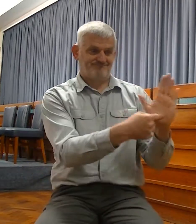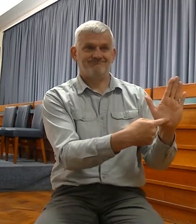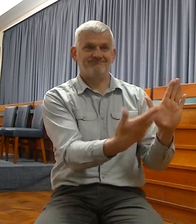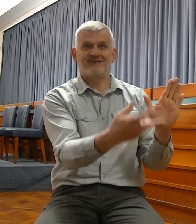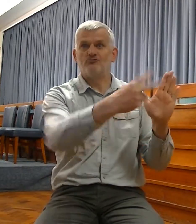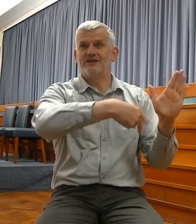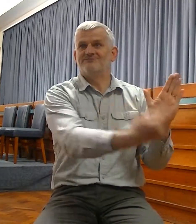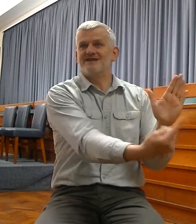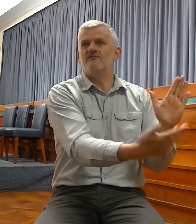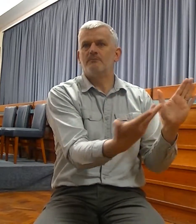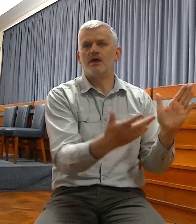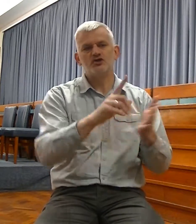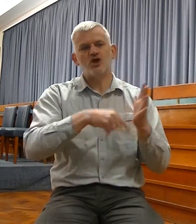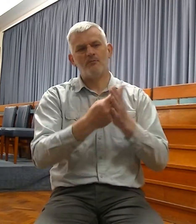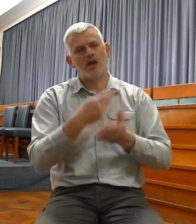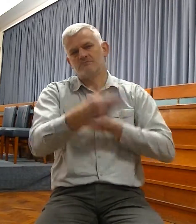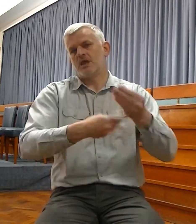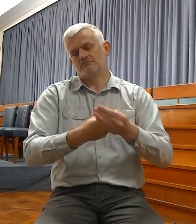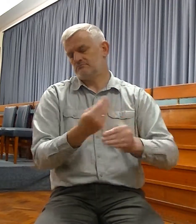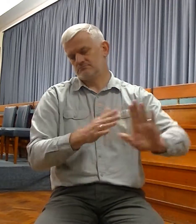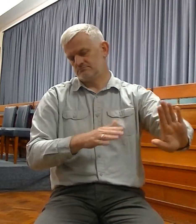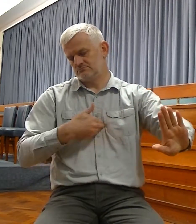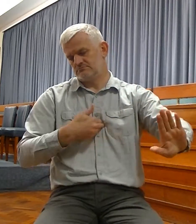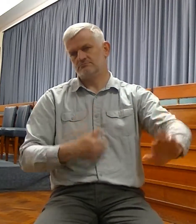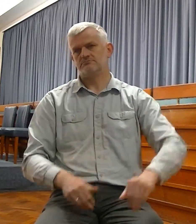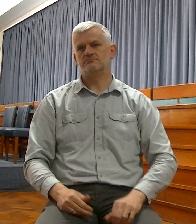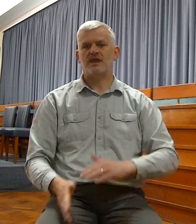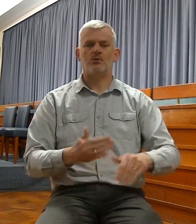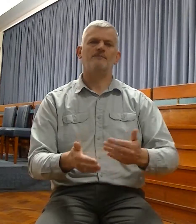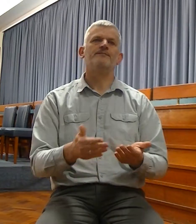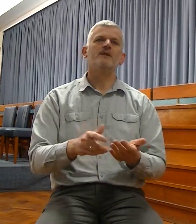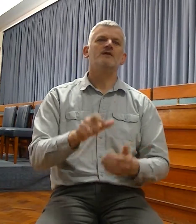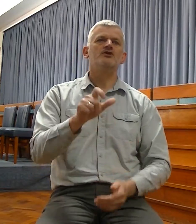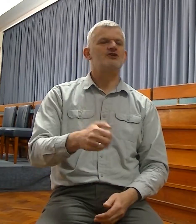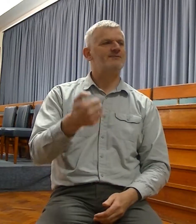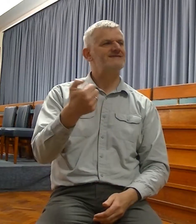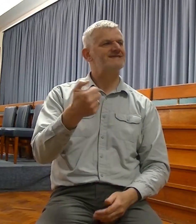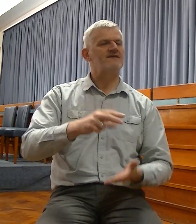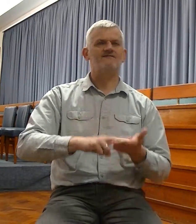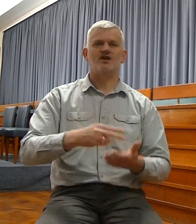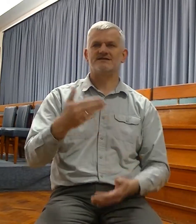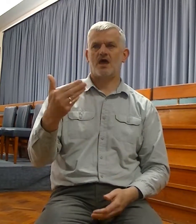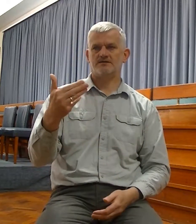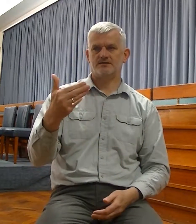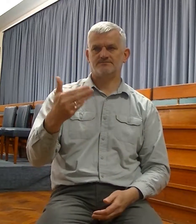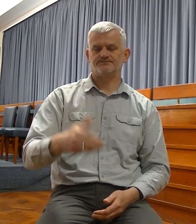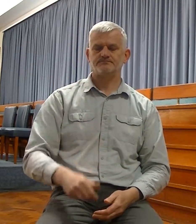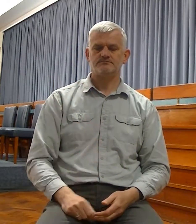let me take you to chapter 16 and verse 19. O Lord, O Lord, my strength